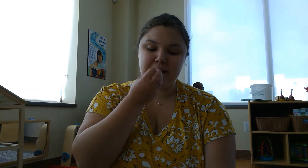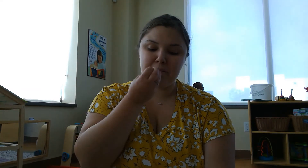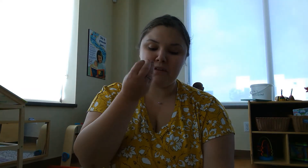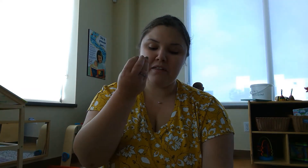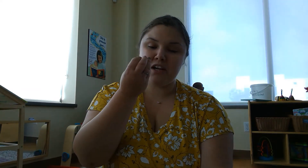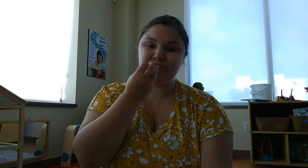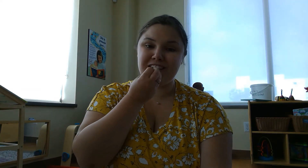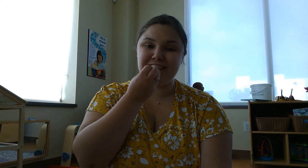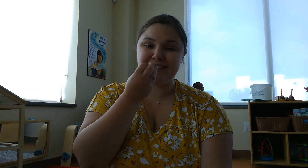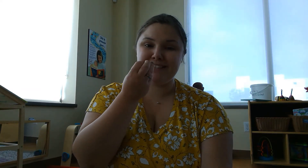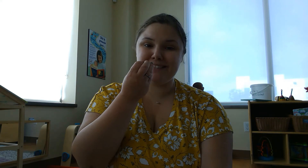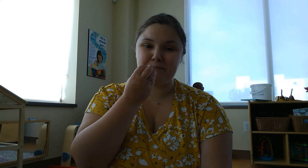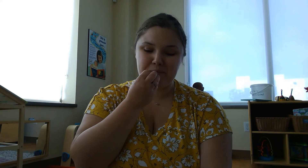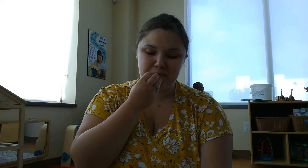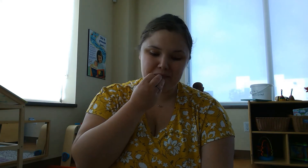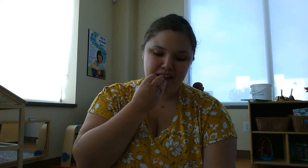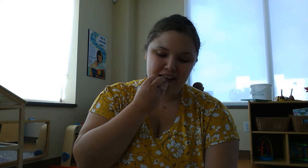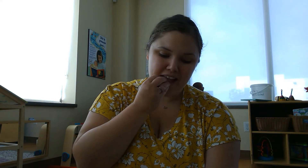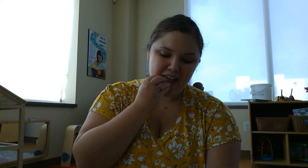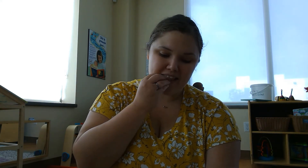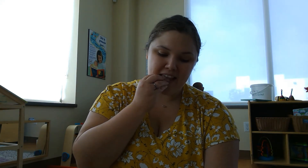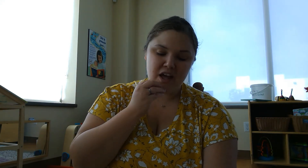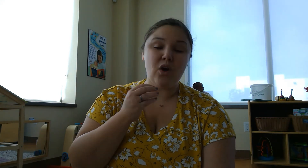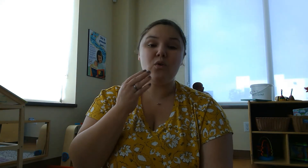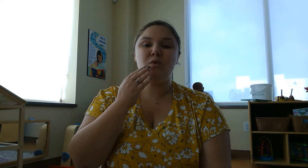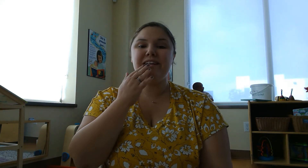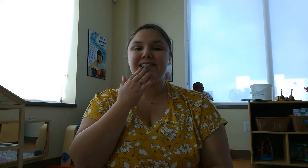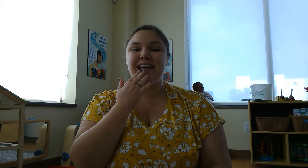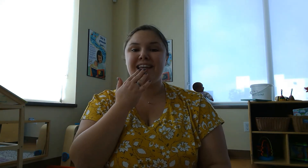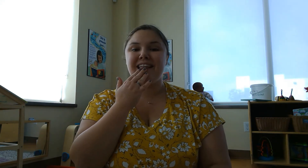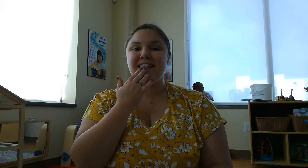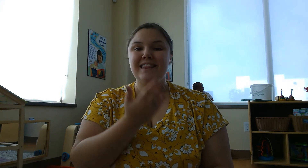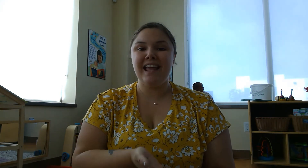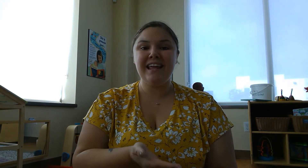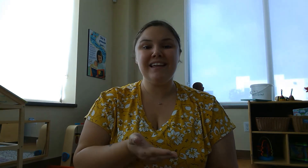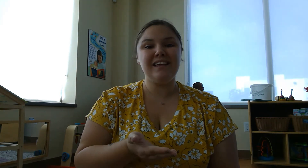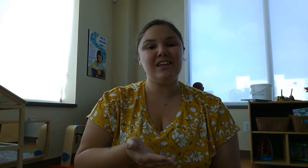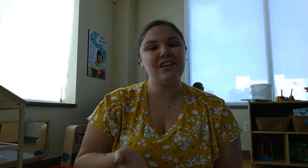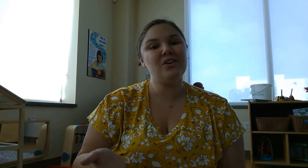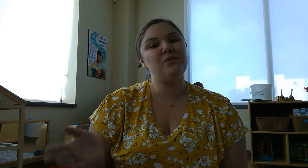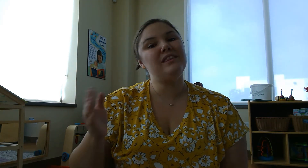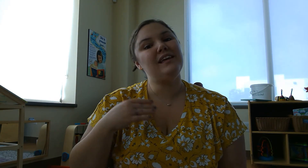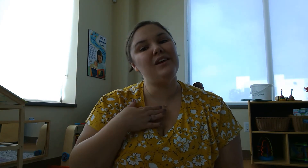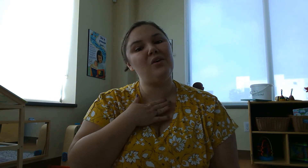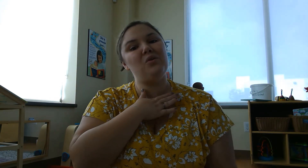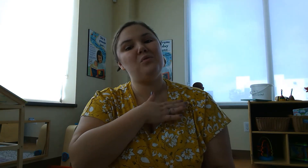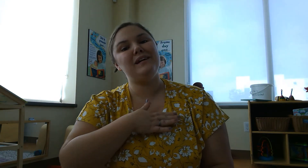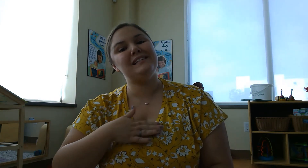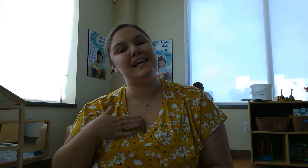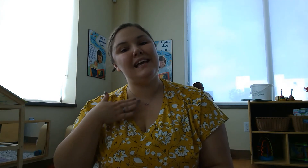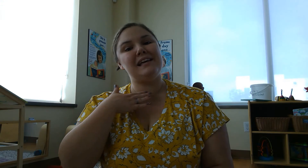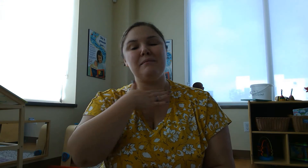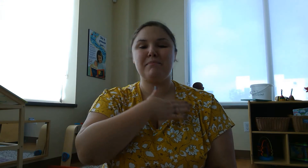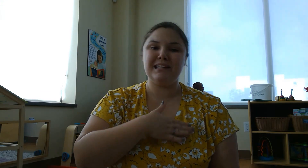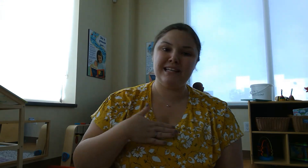nibble their cheese. They always say thank you. And they always say please.